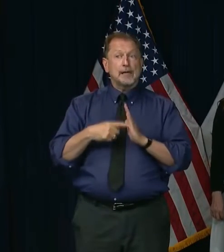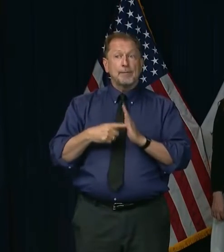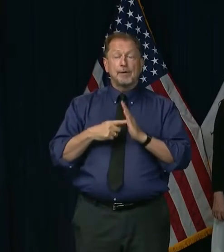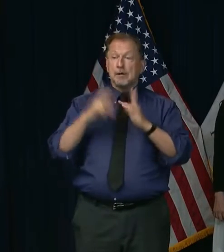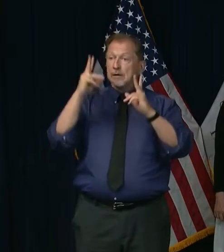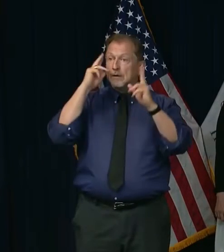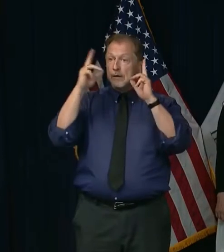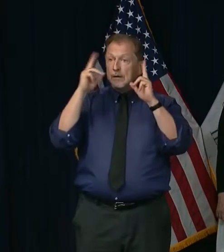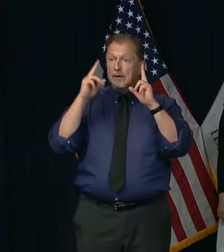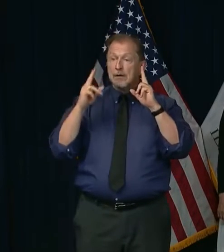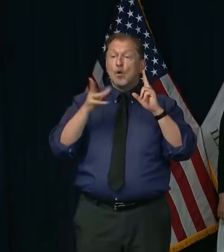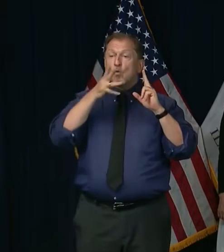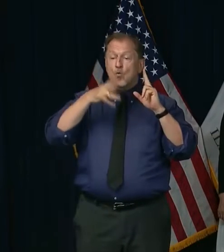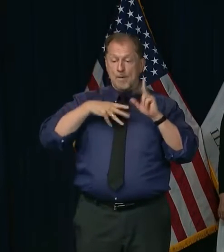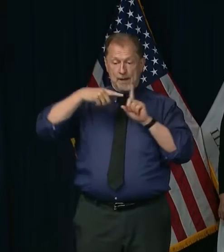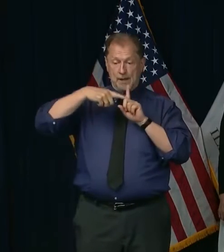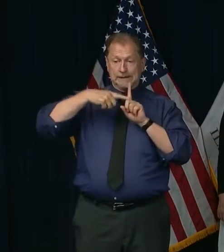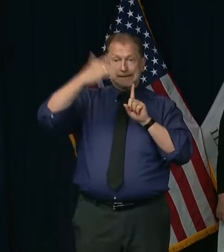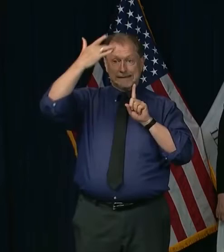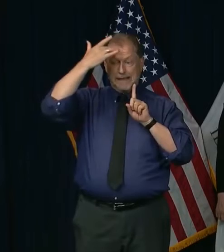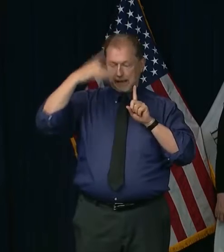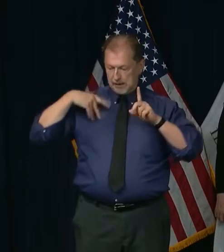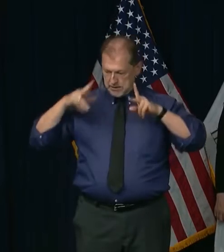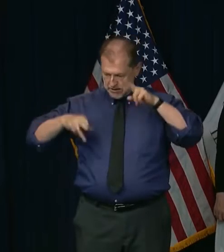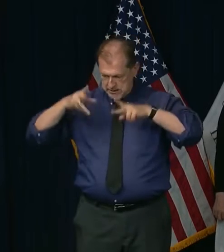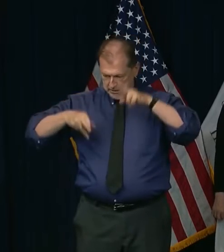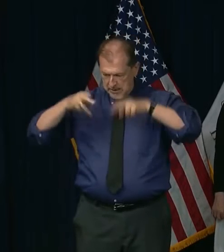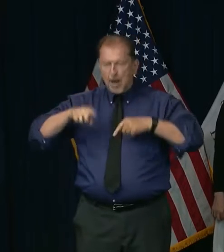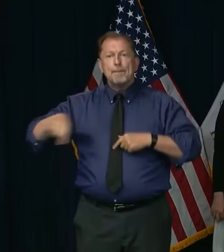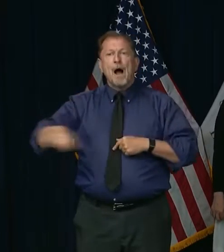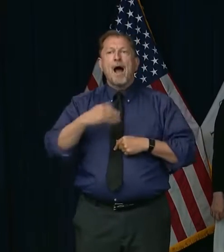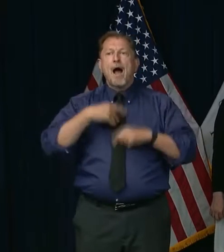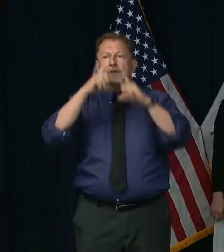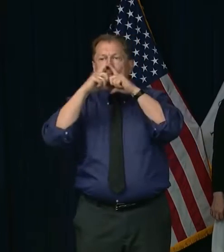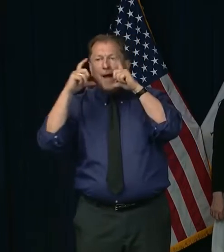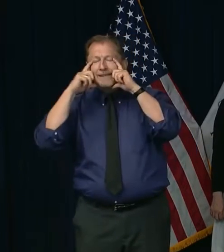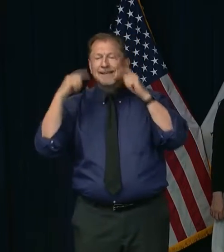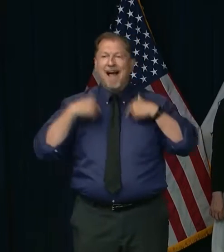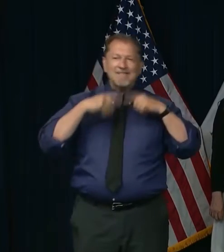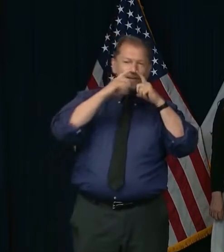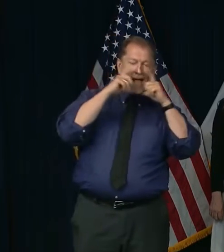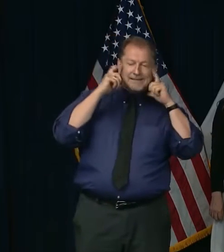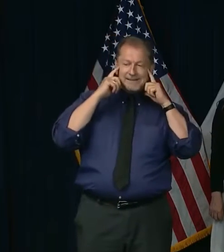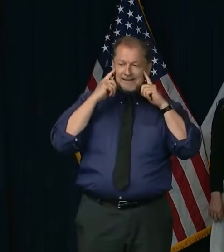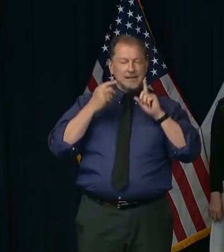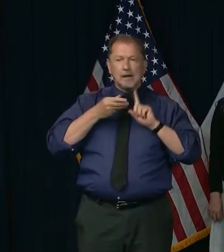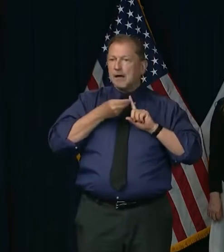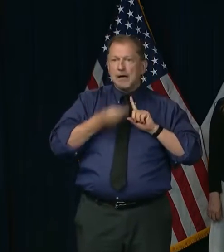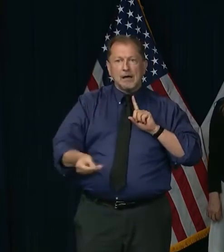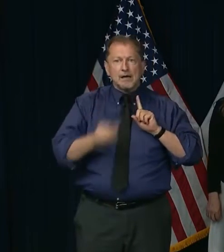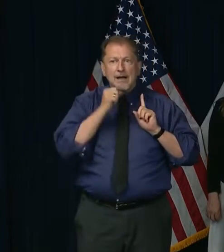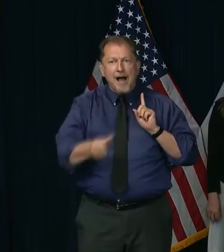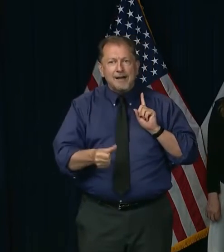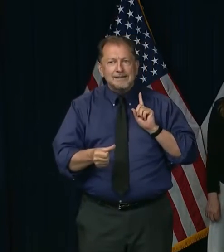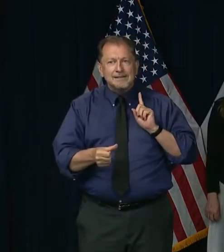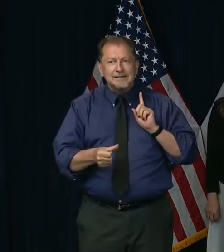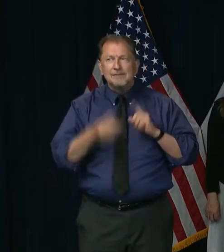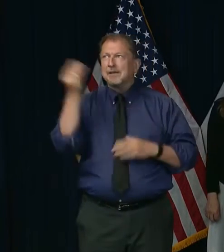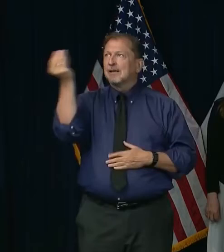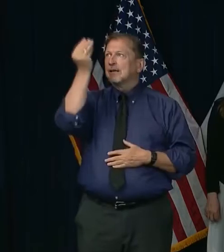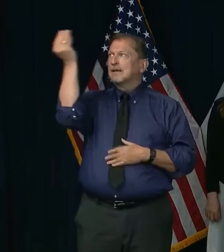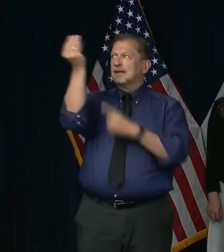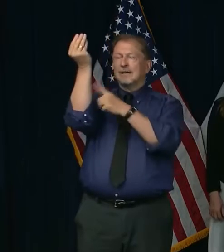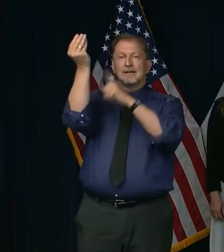everyone masked and covered, no customers were reported to get infected. The power still remains in all of our hands.